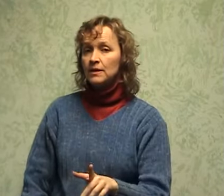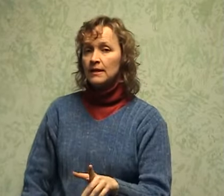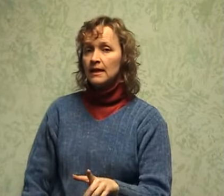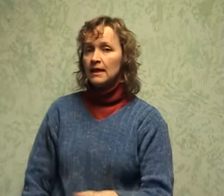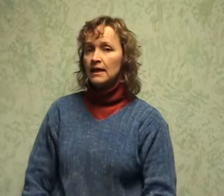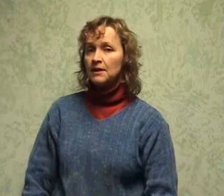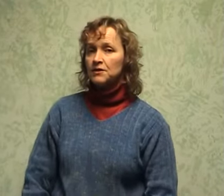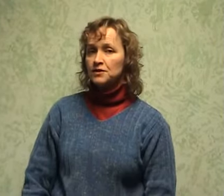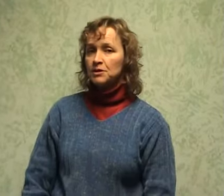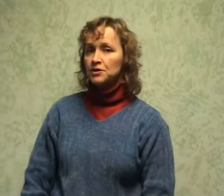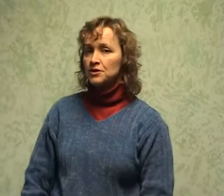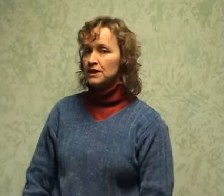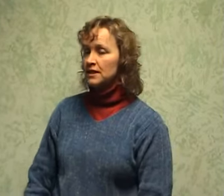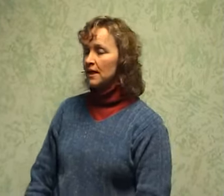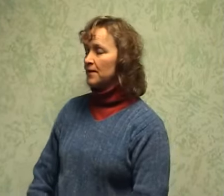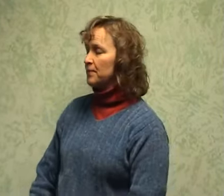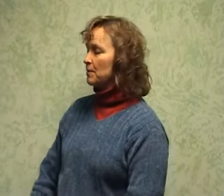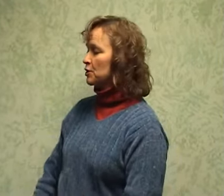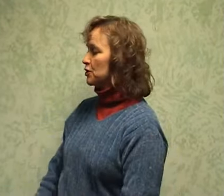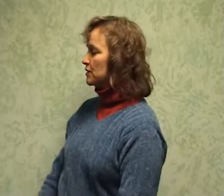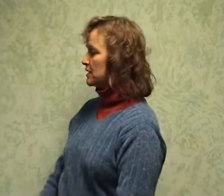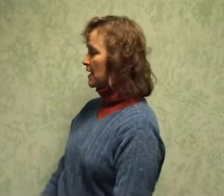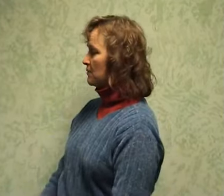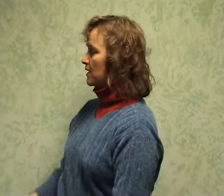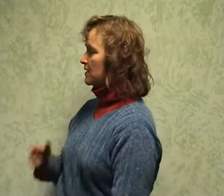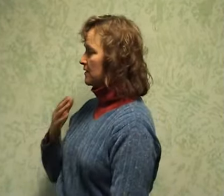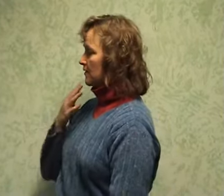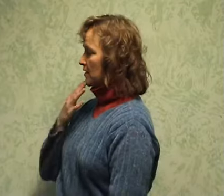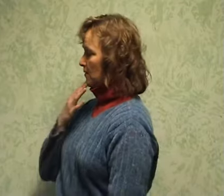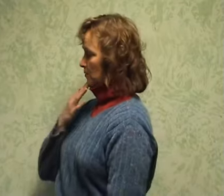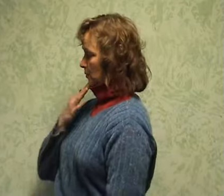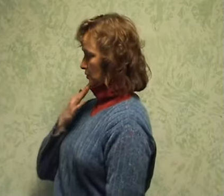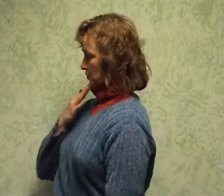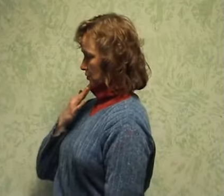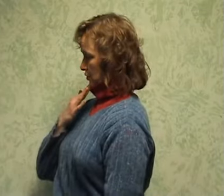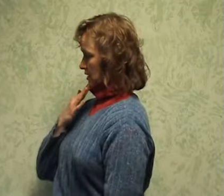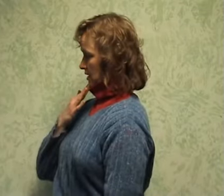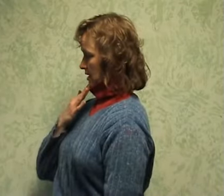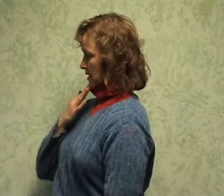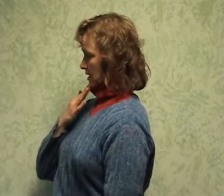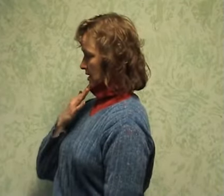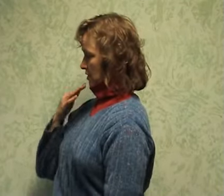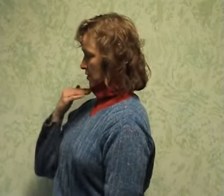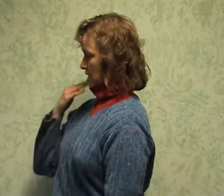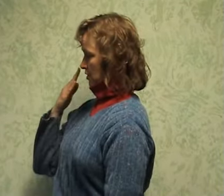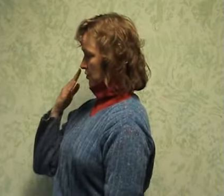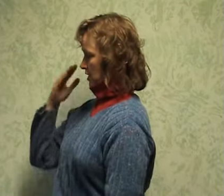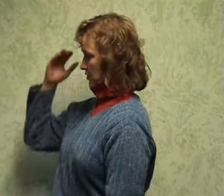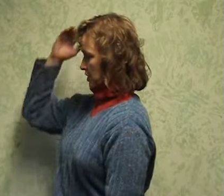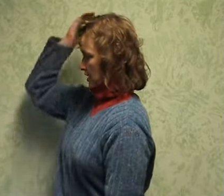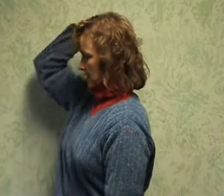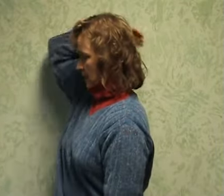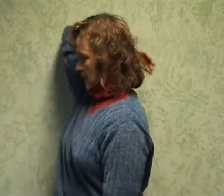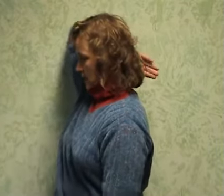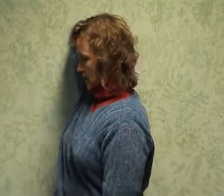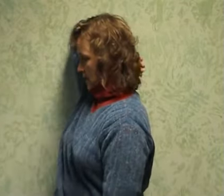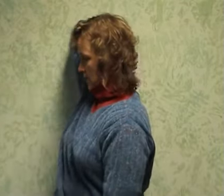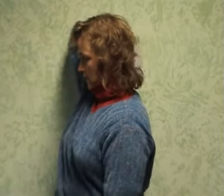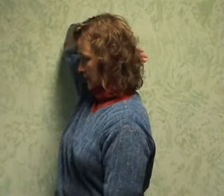get lightheaded on this, so make sure you're sitting down. I'm going to turn sideways, and you want to pull your chin in, and your neck straight gently, and you're going to